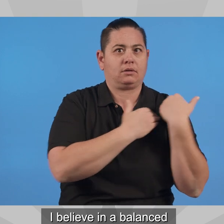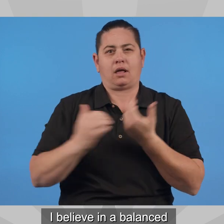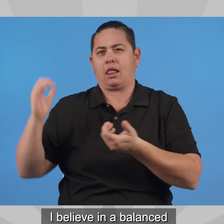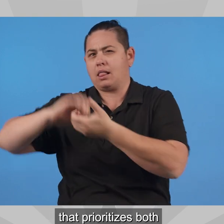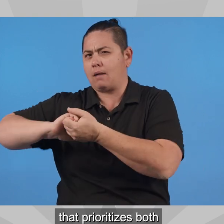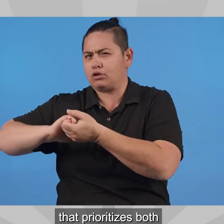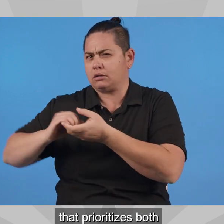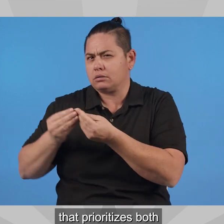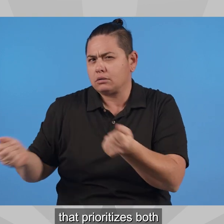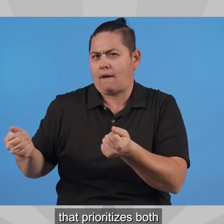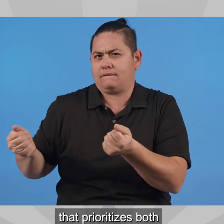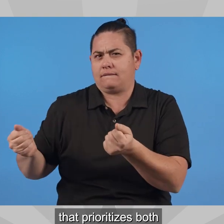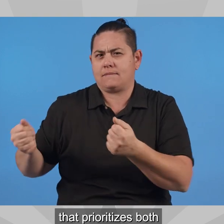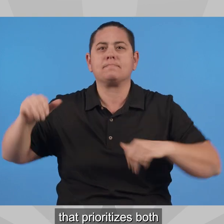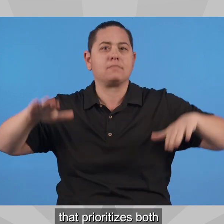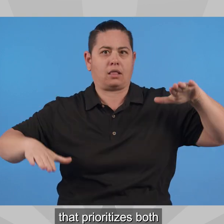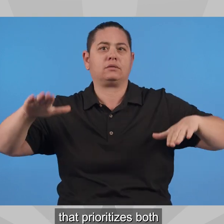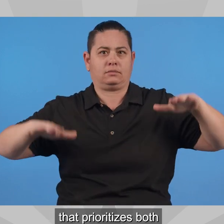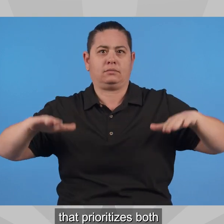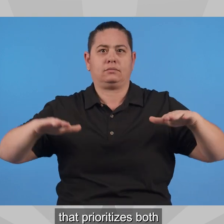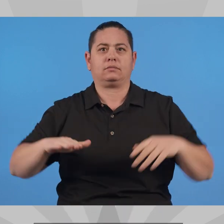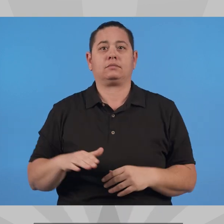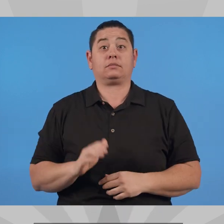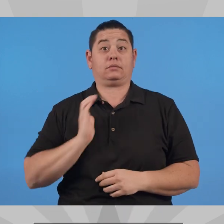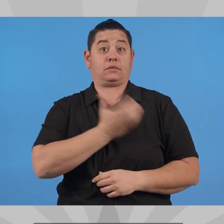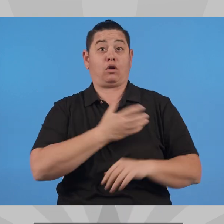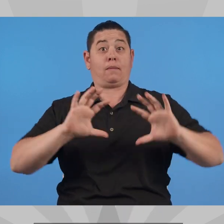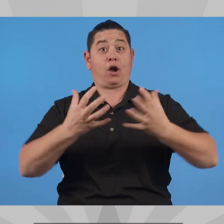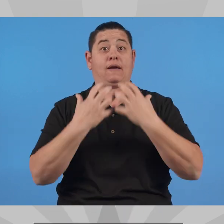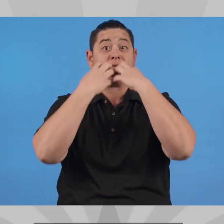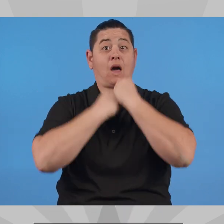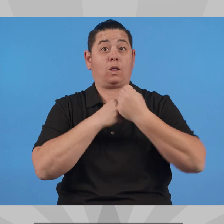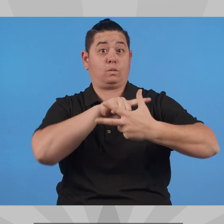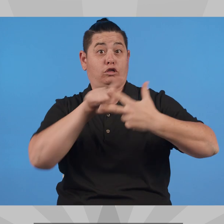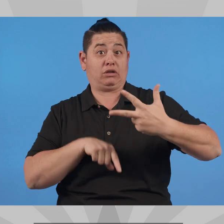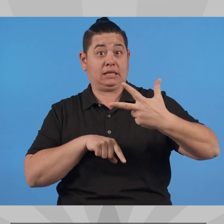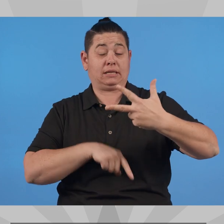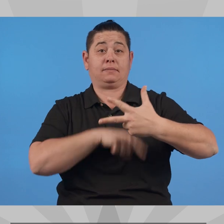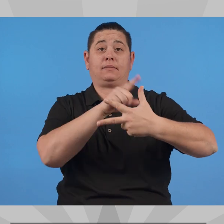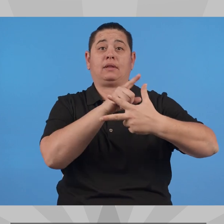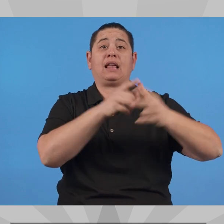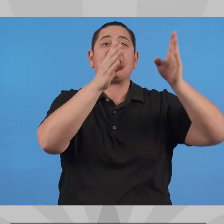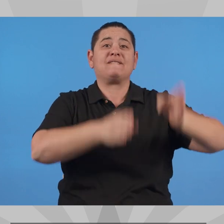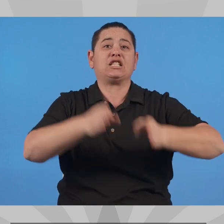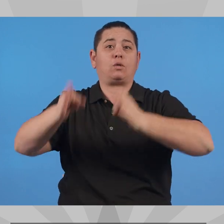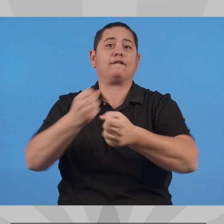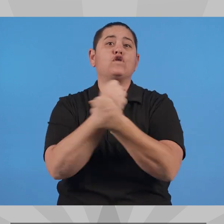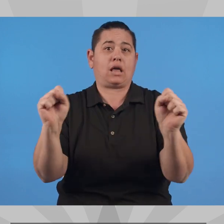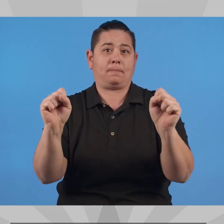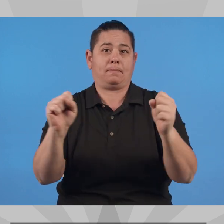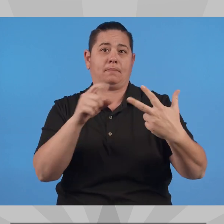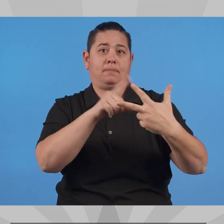governance that prioritizes both fiscal responsibility and collaborative solutions. Our party values